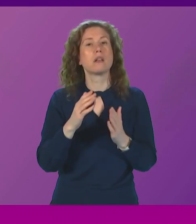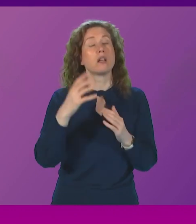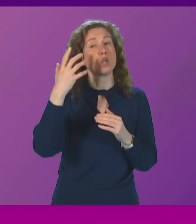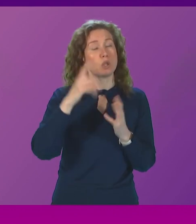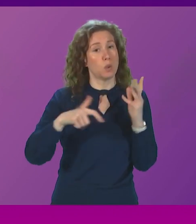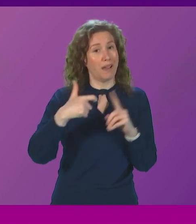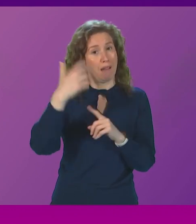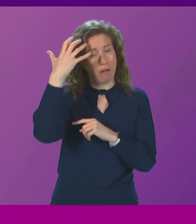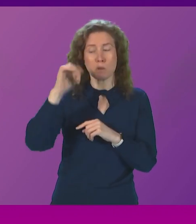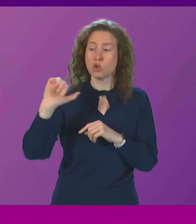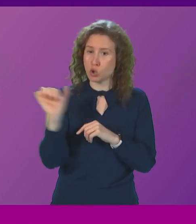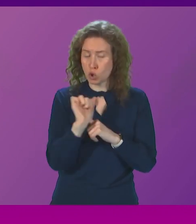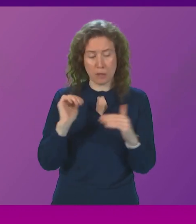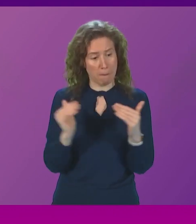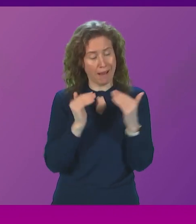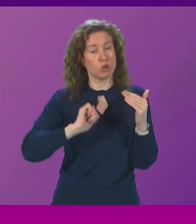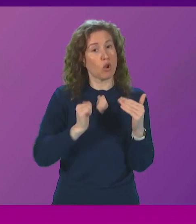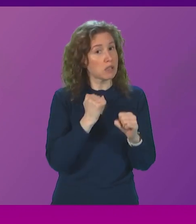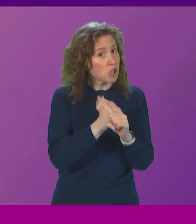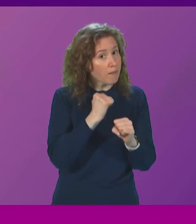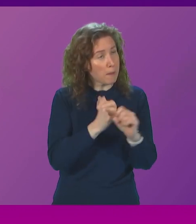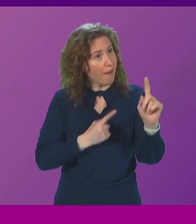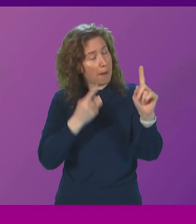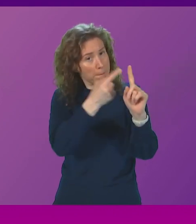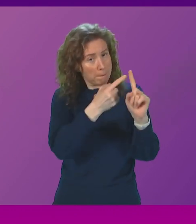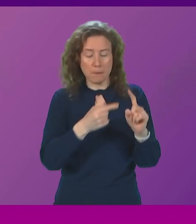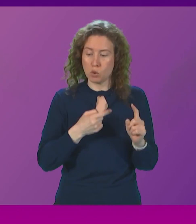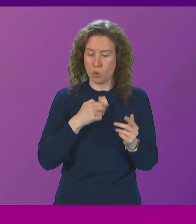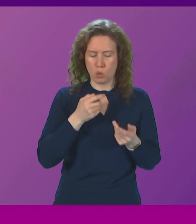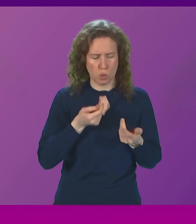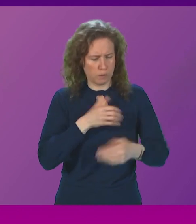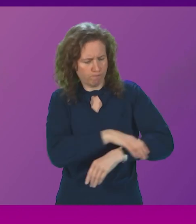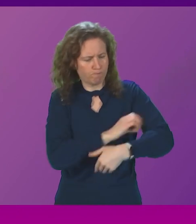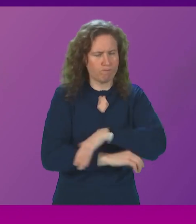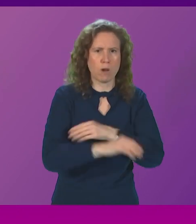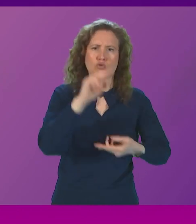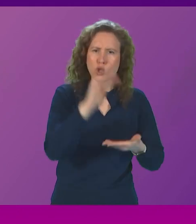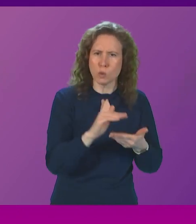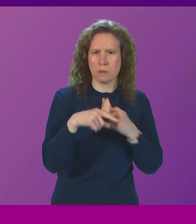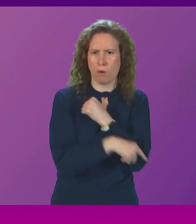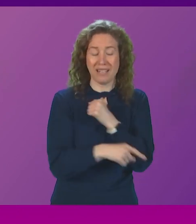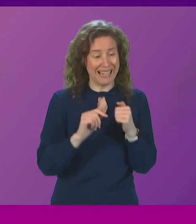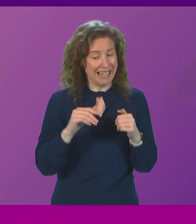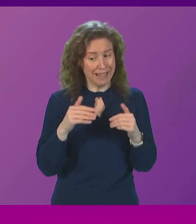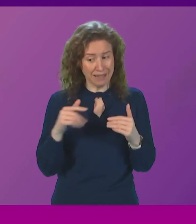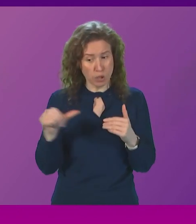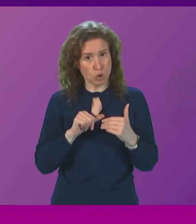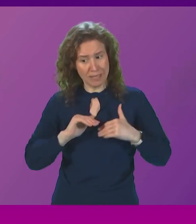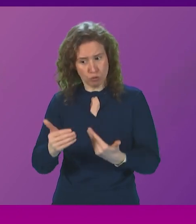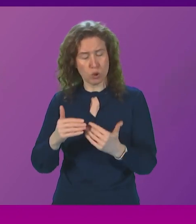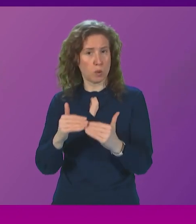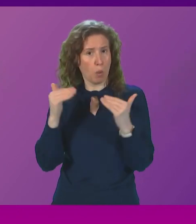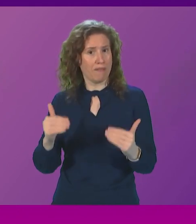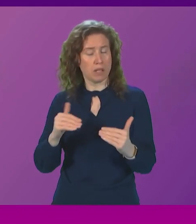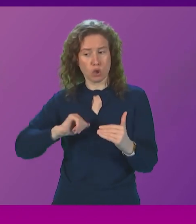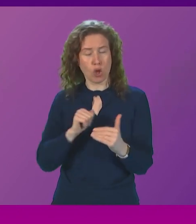should match the ambition of the Scottish government in tackling and reducing poverty and that includes introducing the equivalent of the Scottish child payment